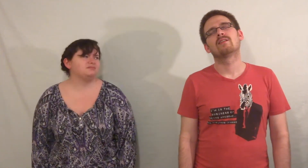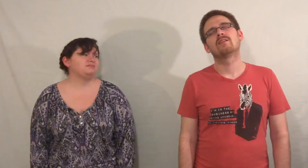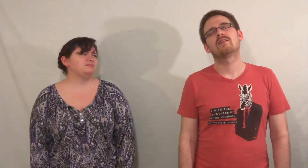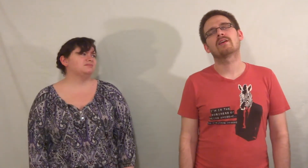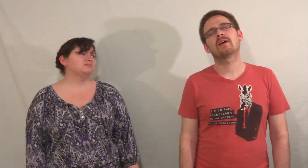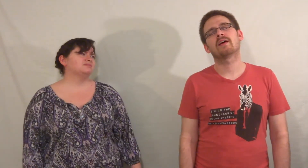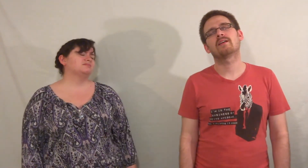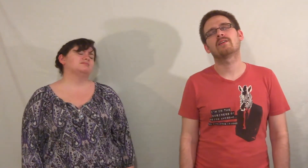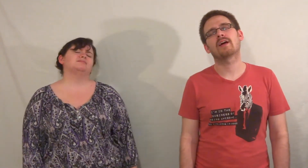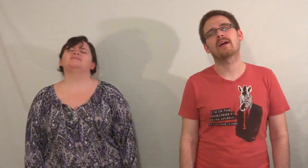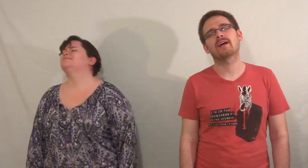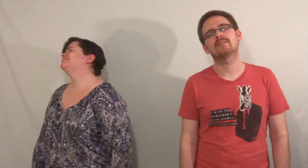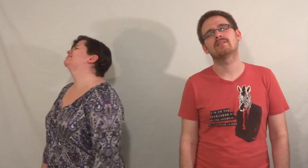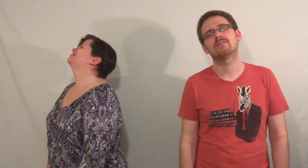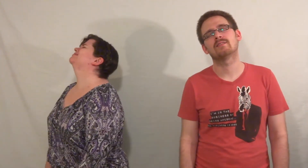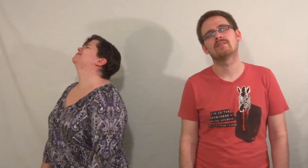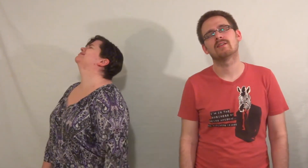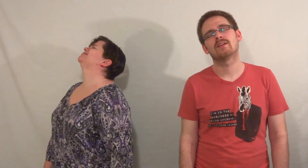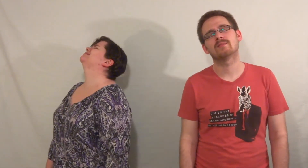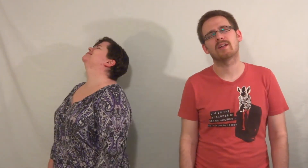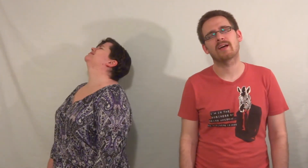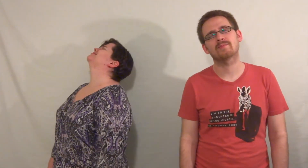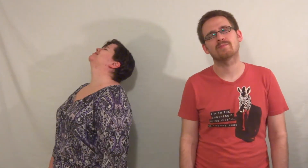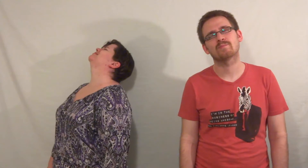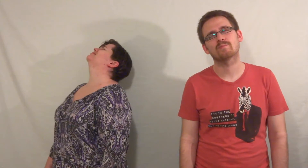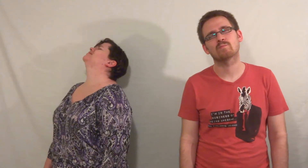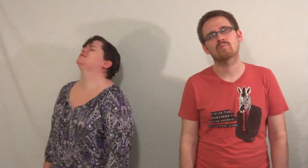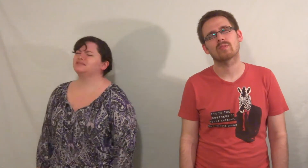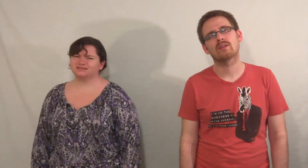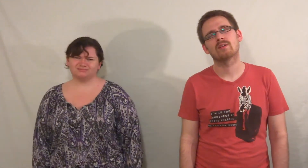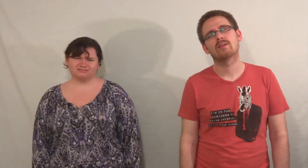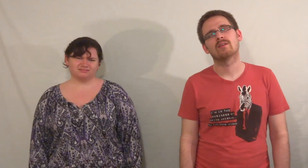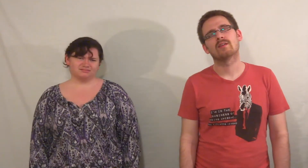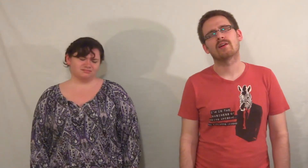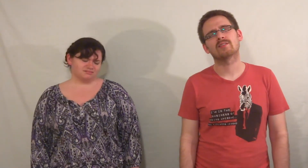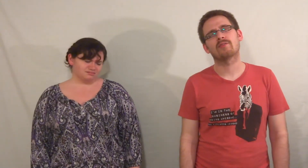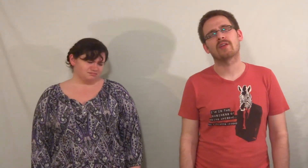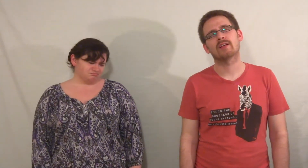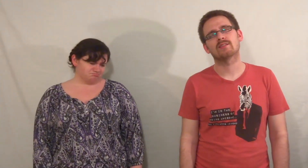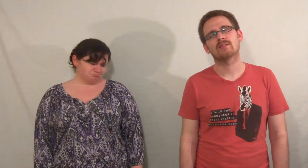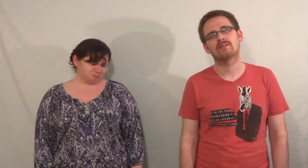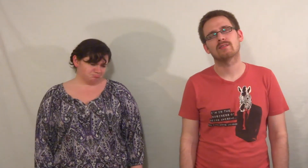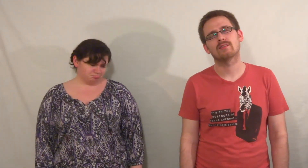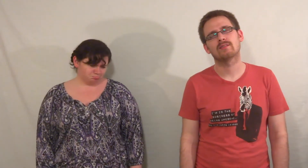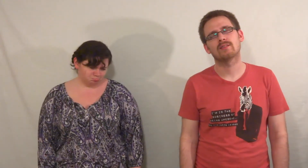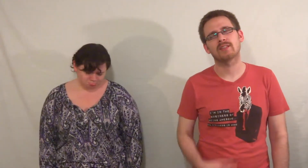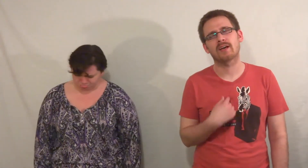Okay, okay guys. It's my day. You're gonna stop the things. Dan.